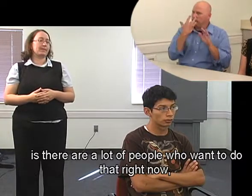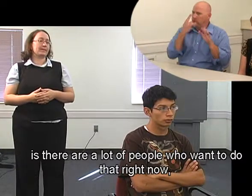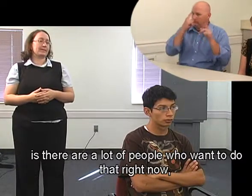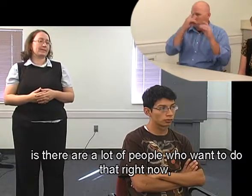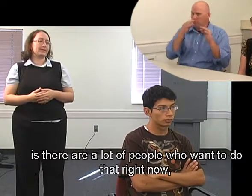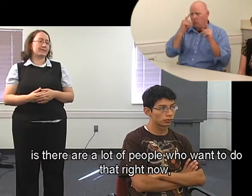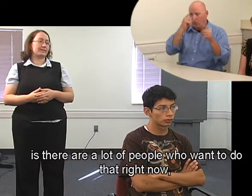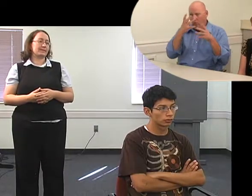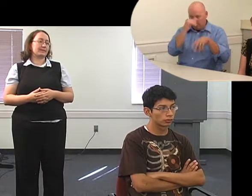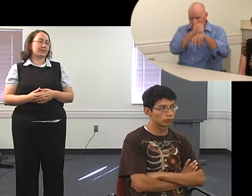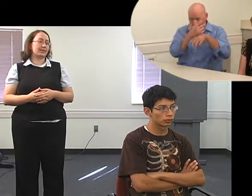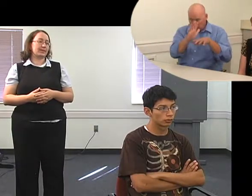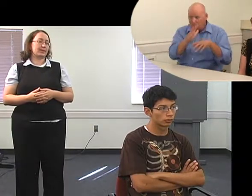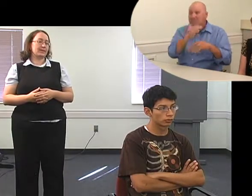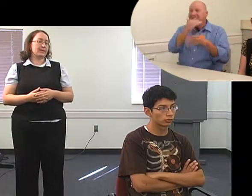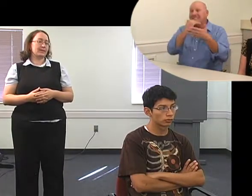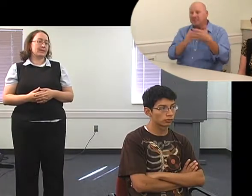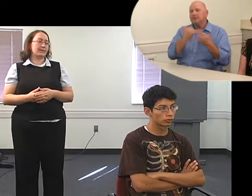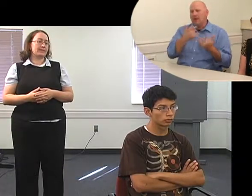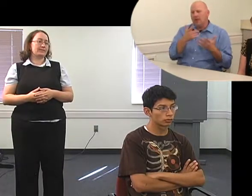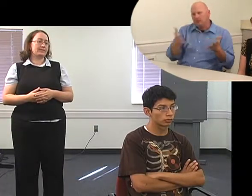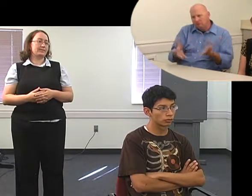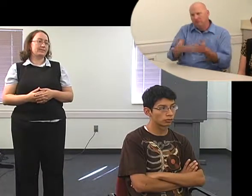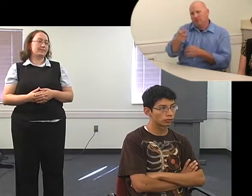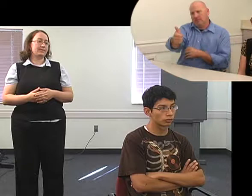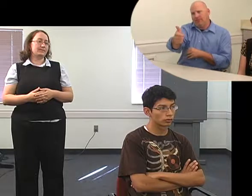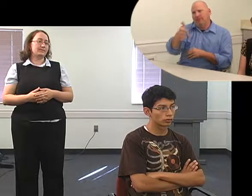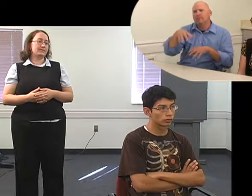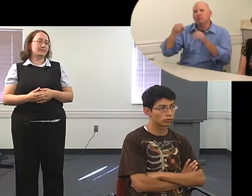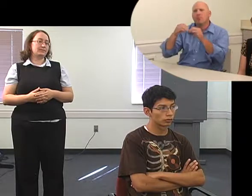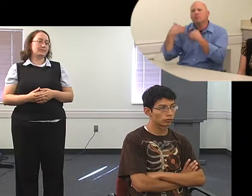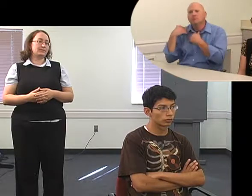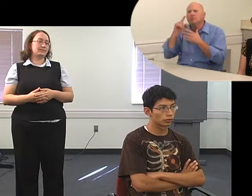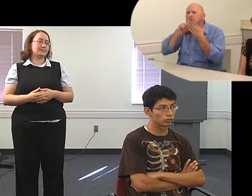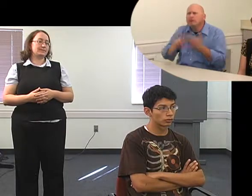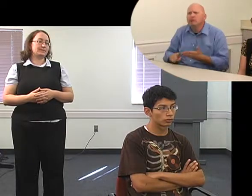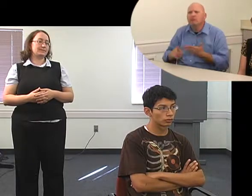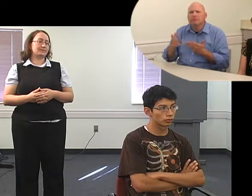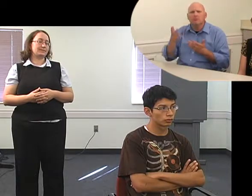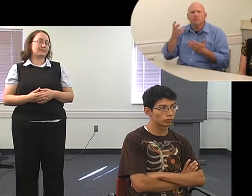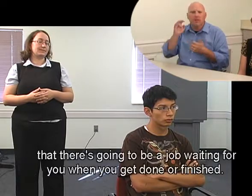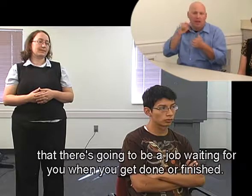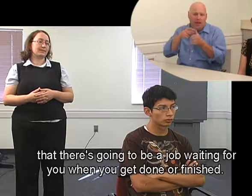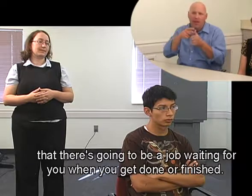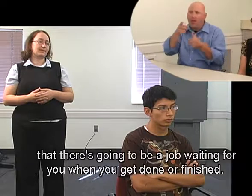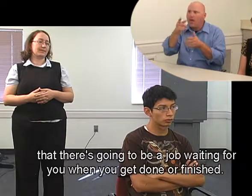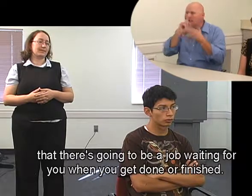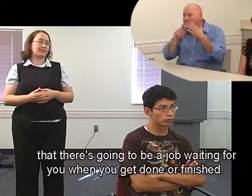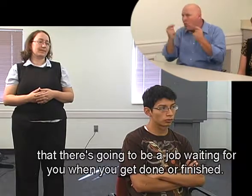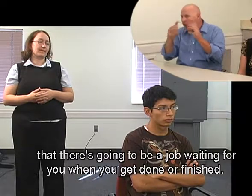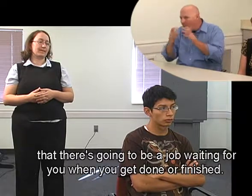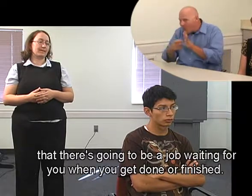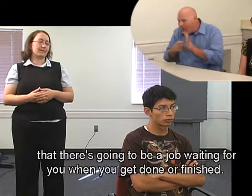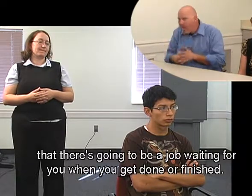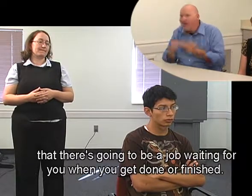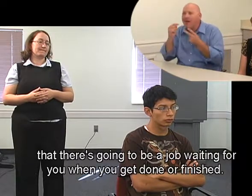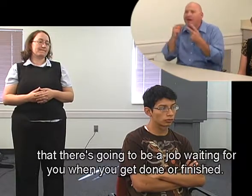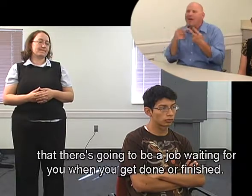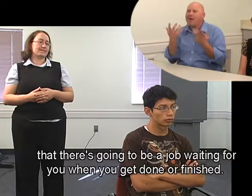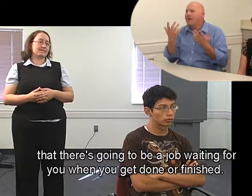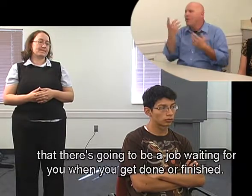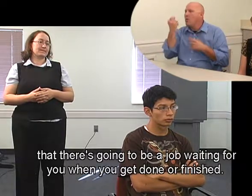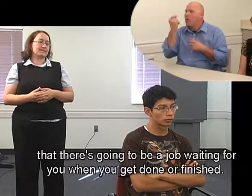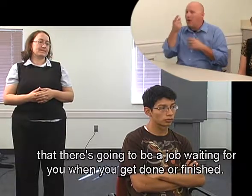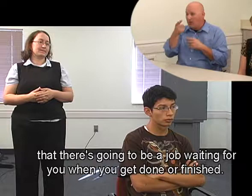that right now. So you want to make sure that when you go through a program that there's going to be a job